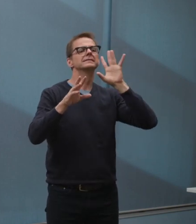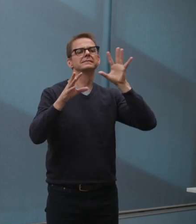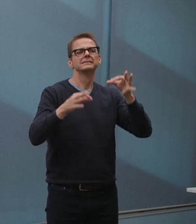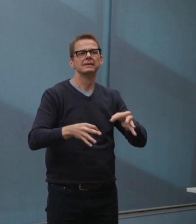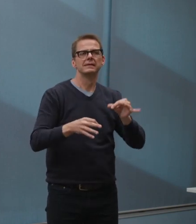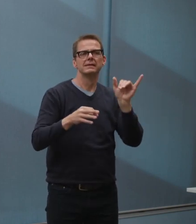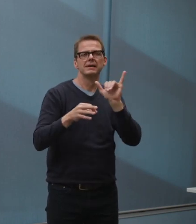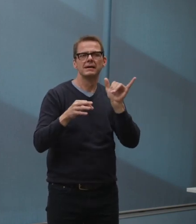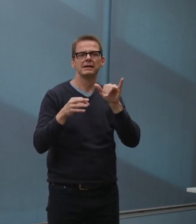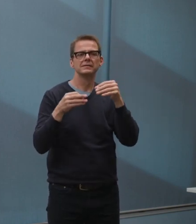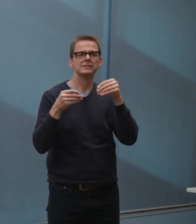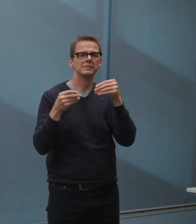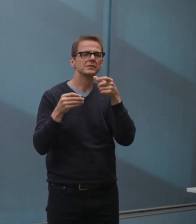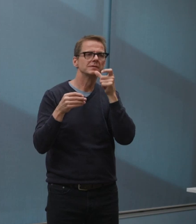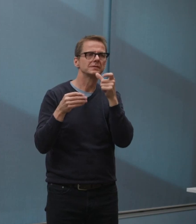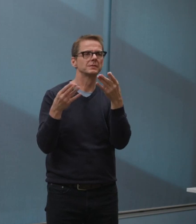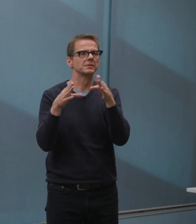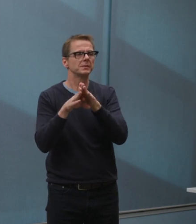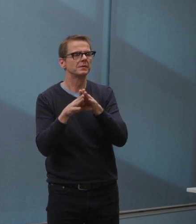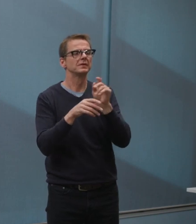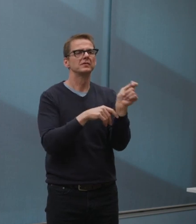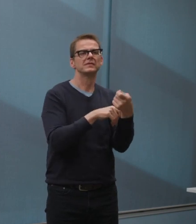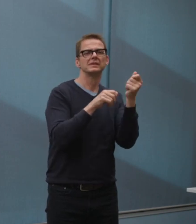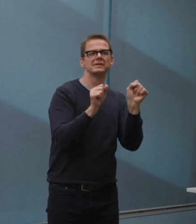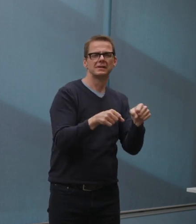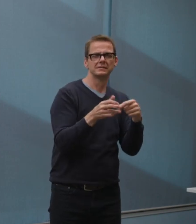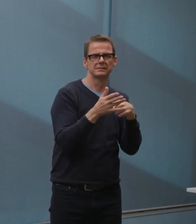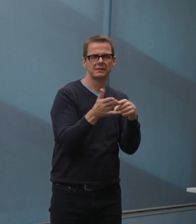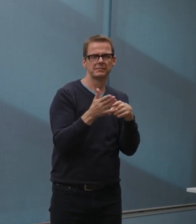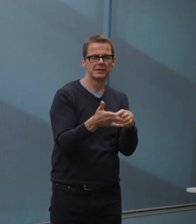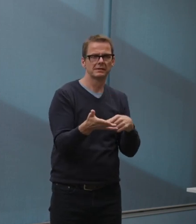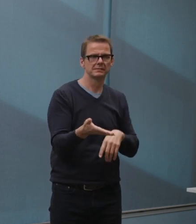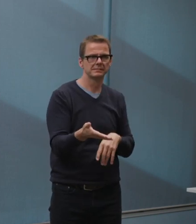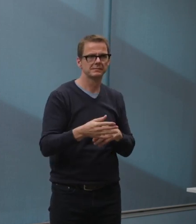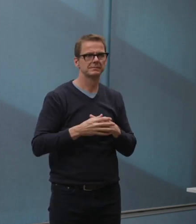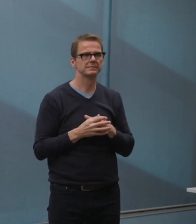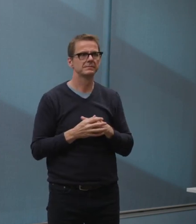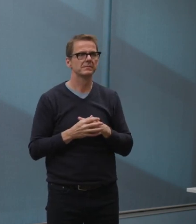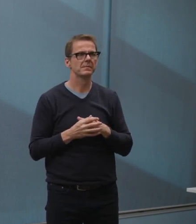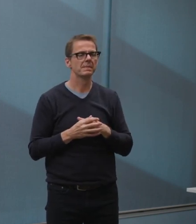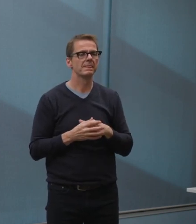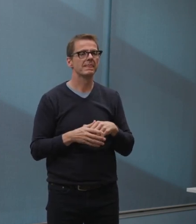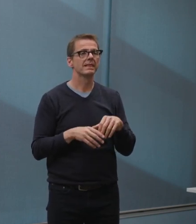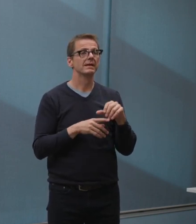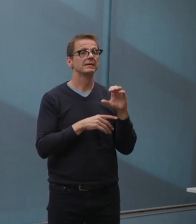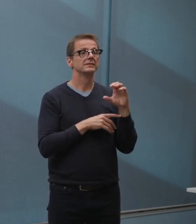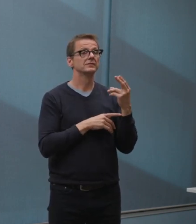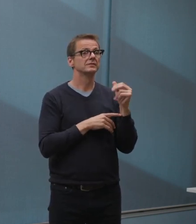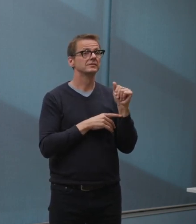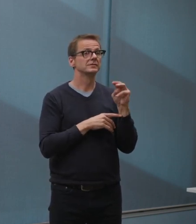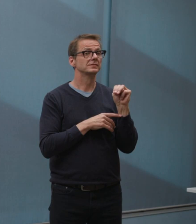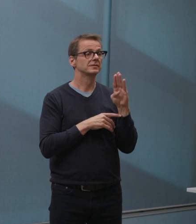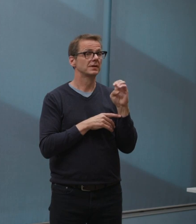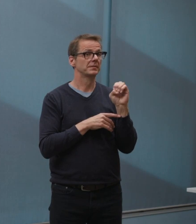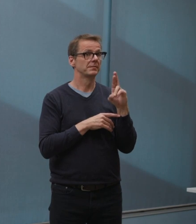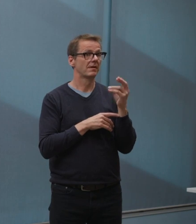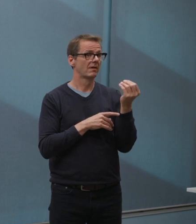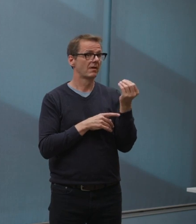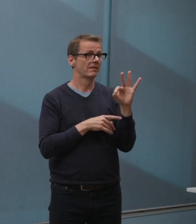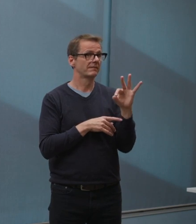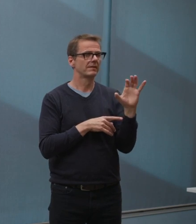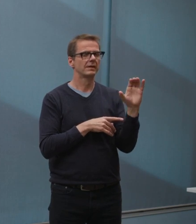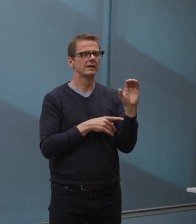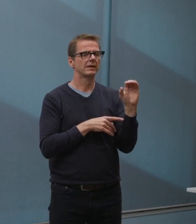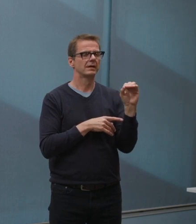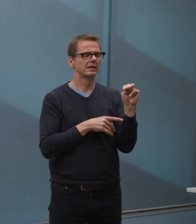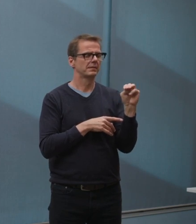from having spoken, checked with, my office was in touch with them earlier today, there's great excitement about measures to start